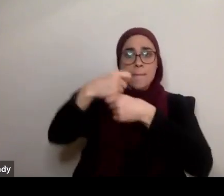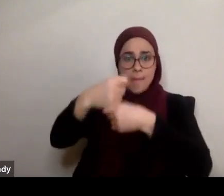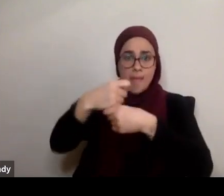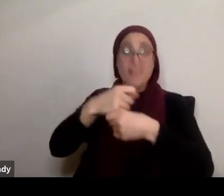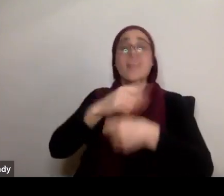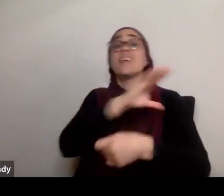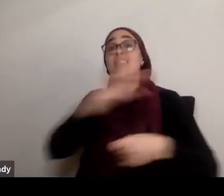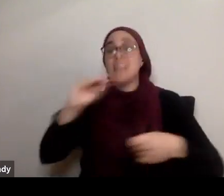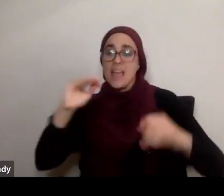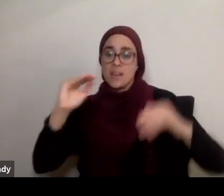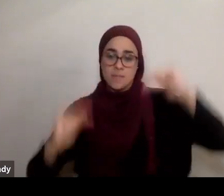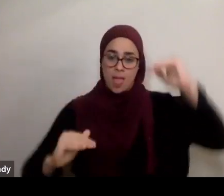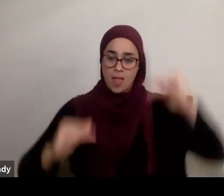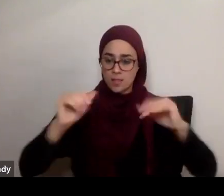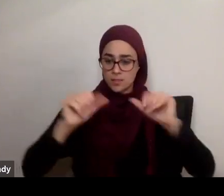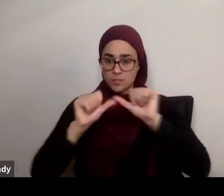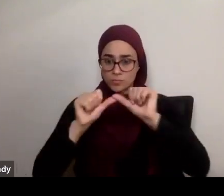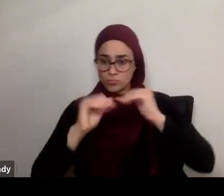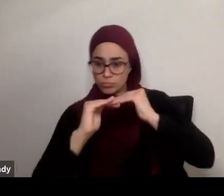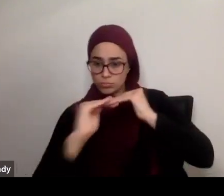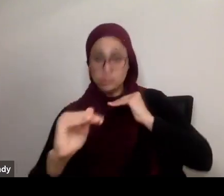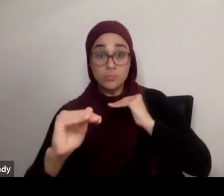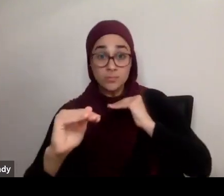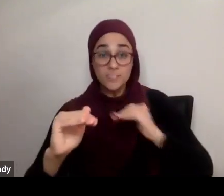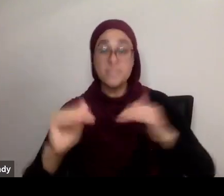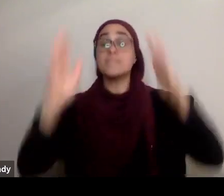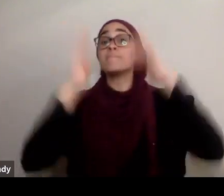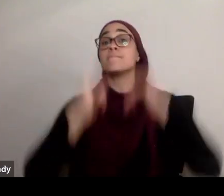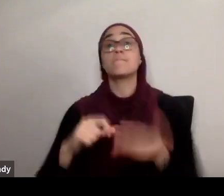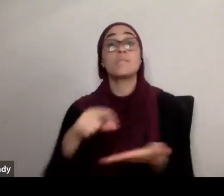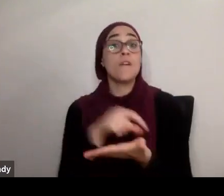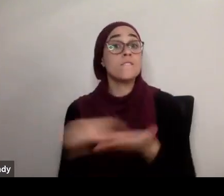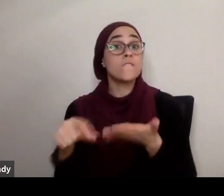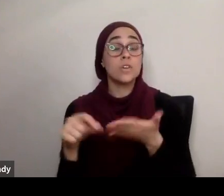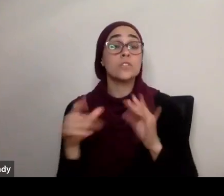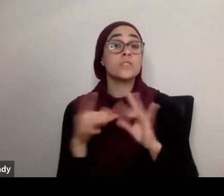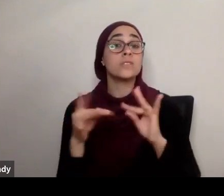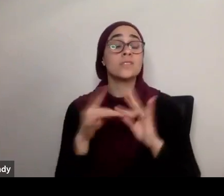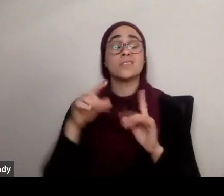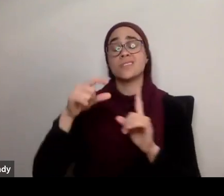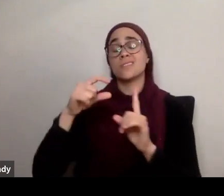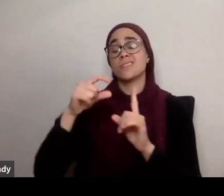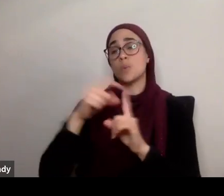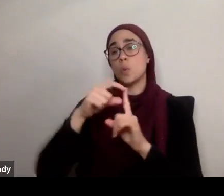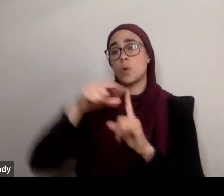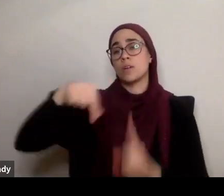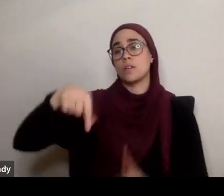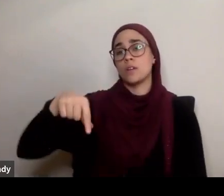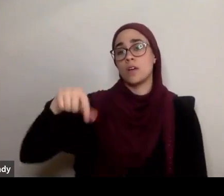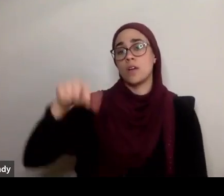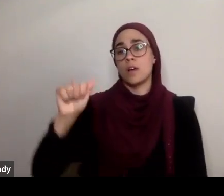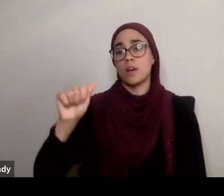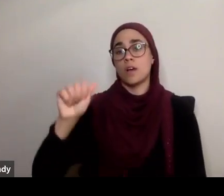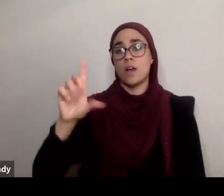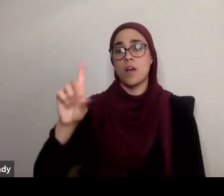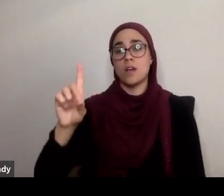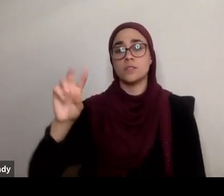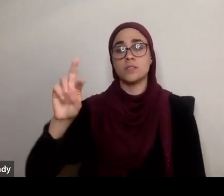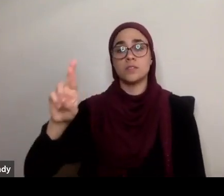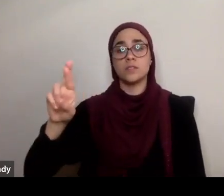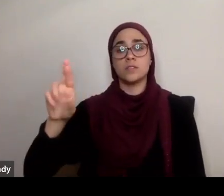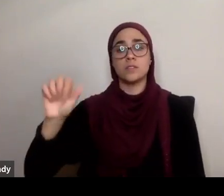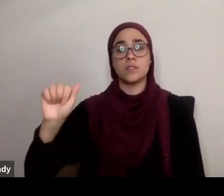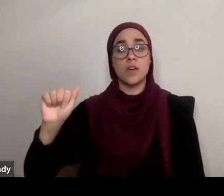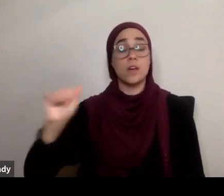Walladhi qaddara fahada. Qaddara basically means to have a plan and to have the capacity to